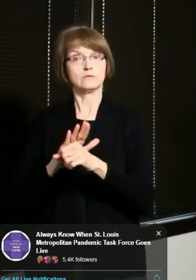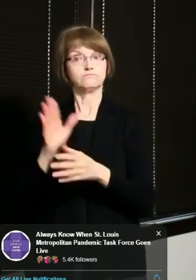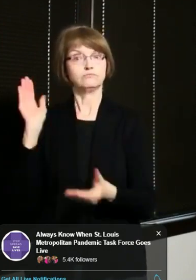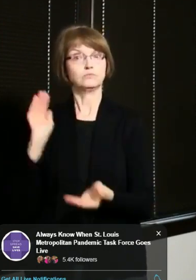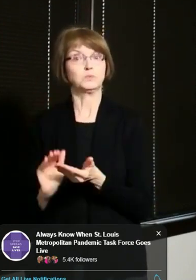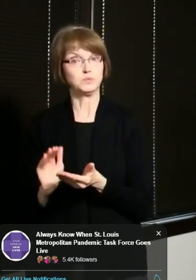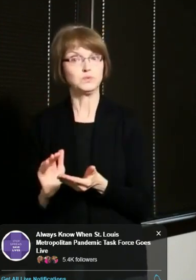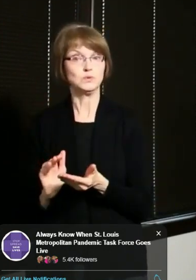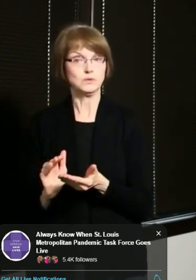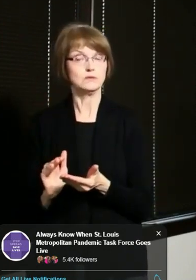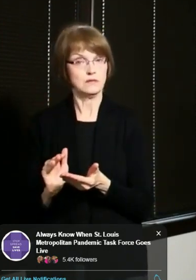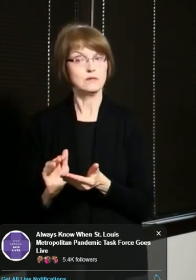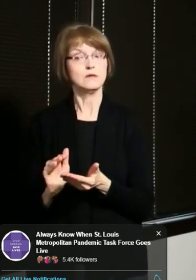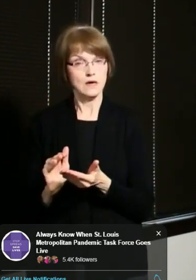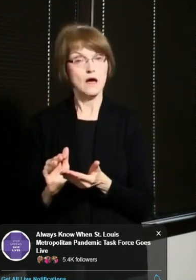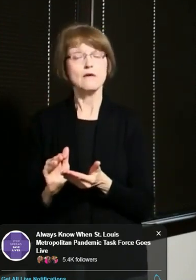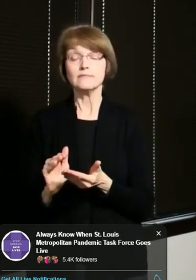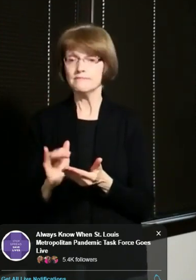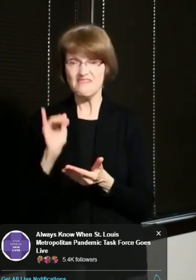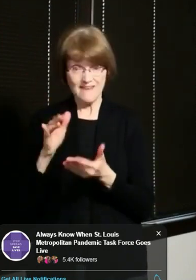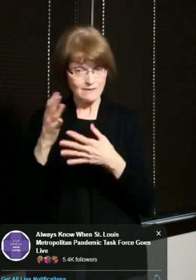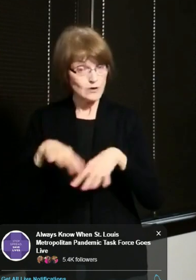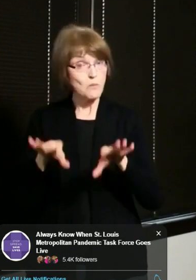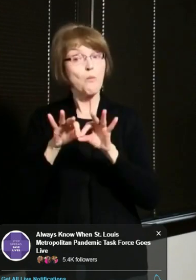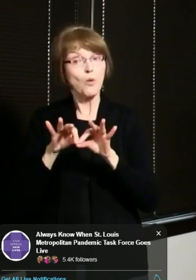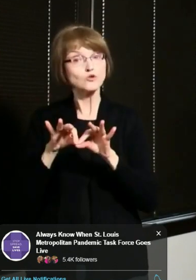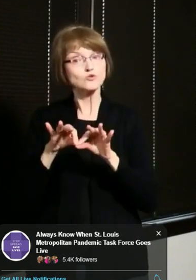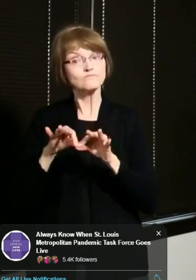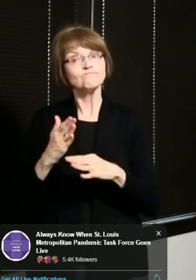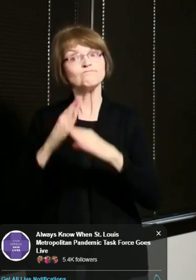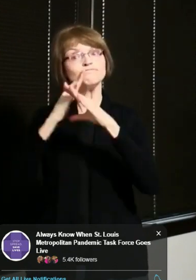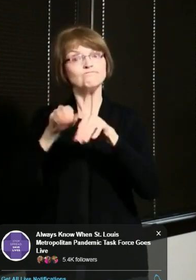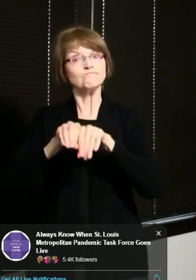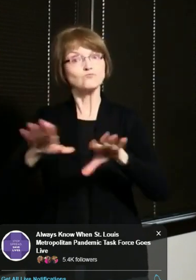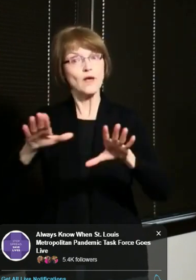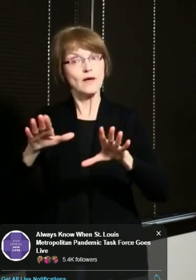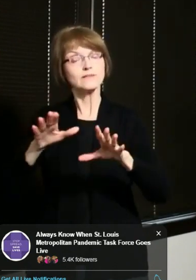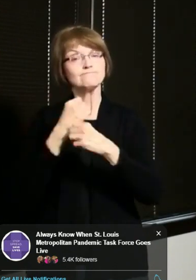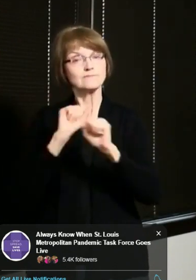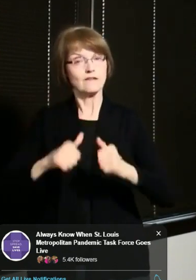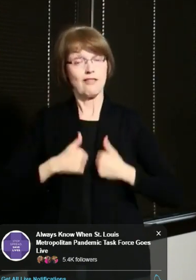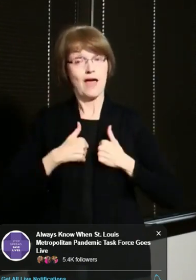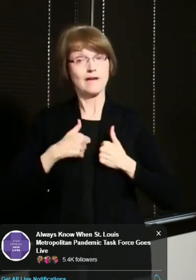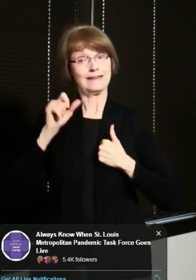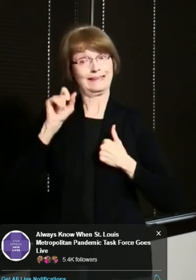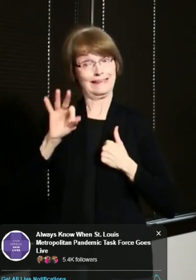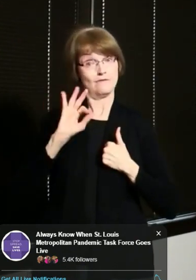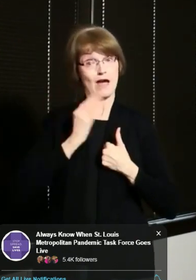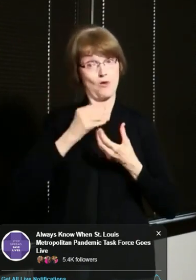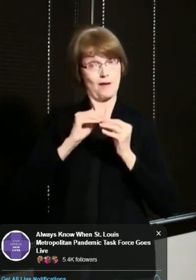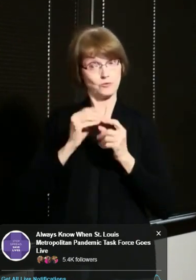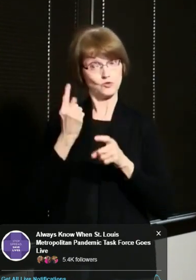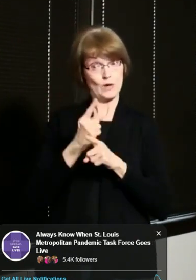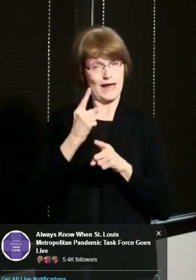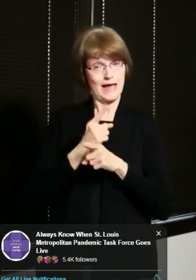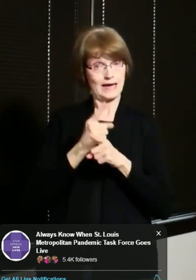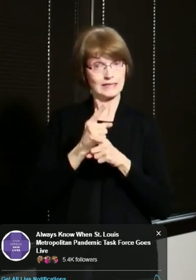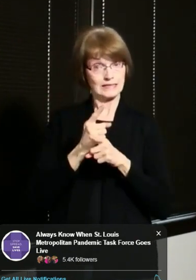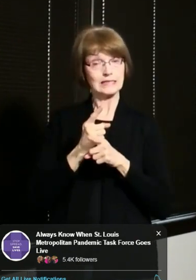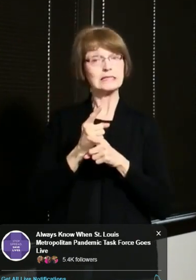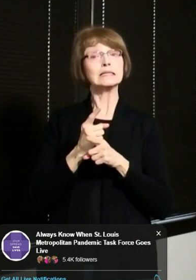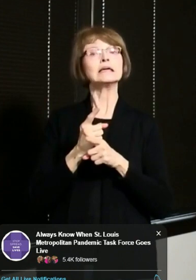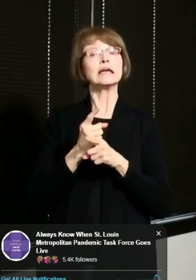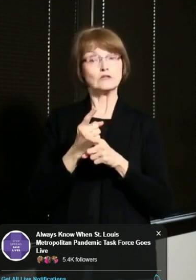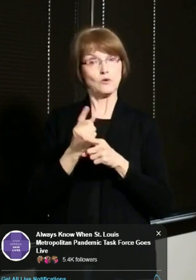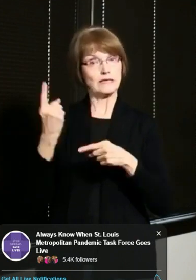key to stopping the spread and saving lives. If the models are correct, our continued vigilance in the days ahead should